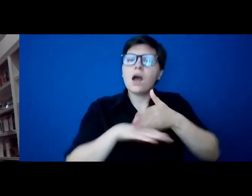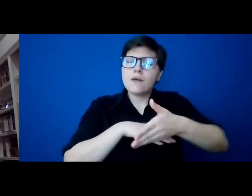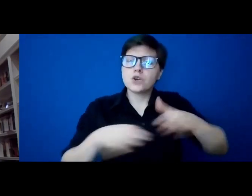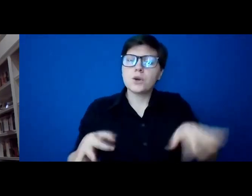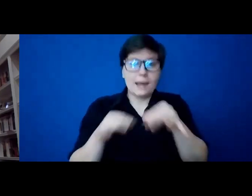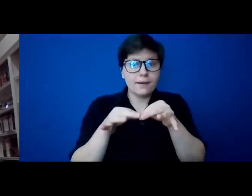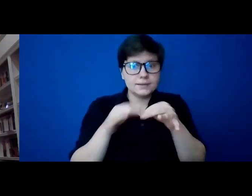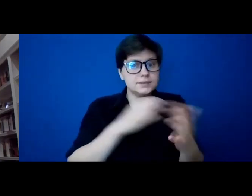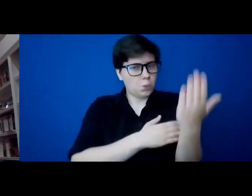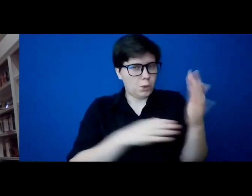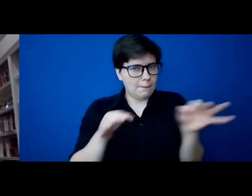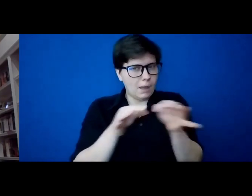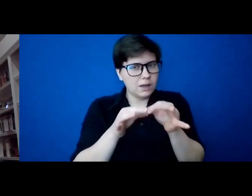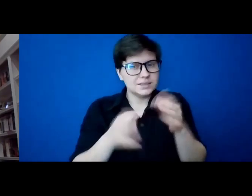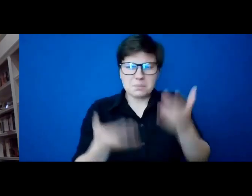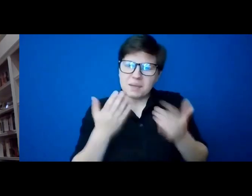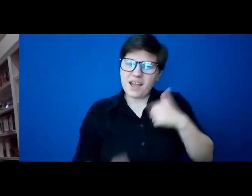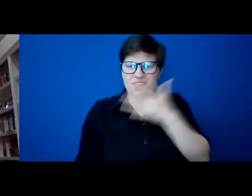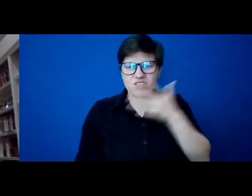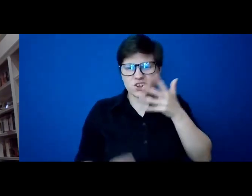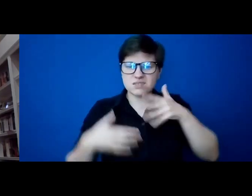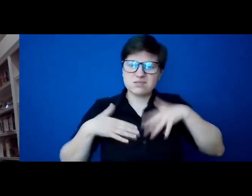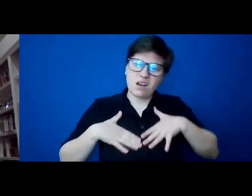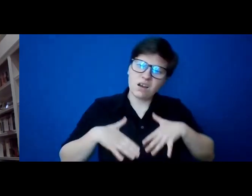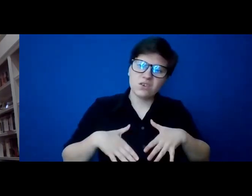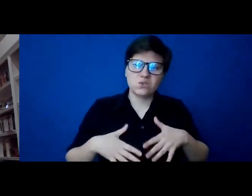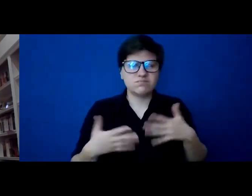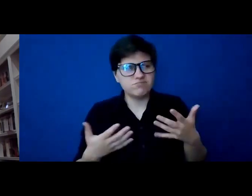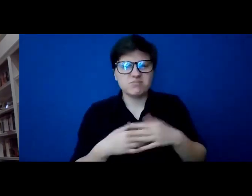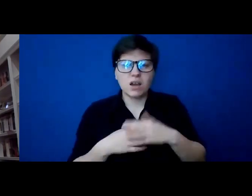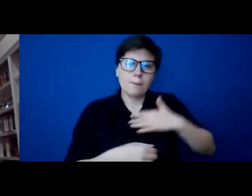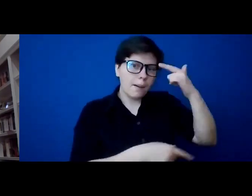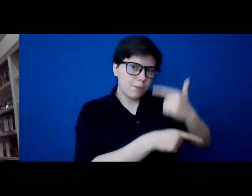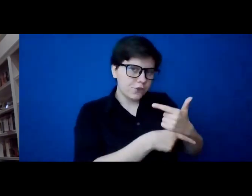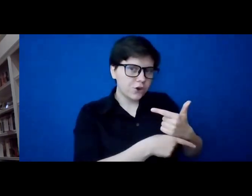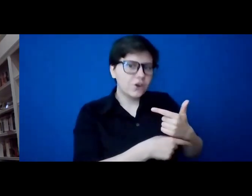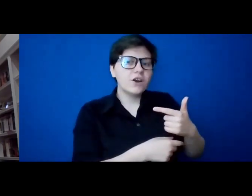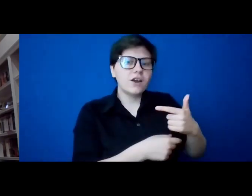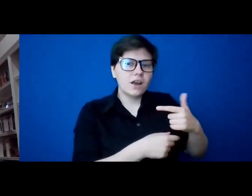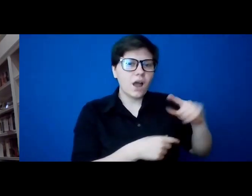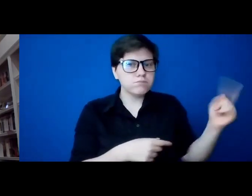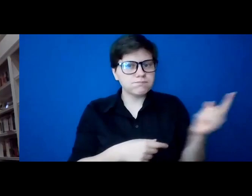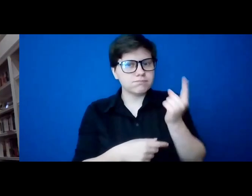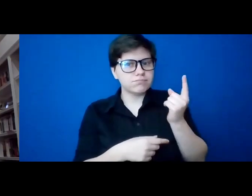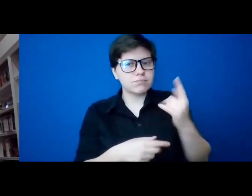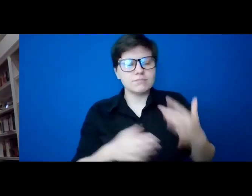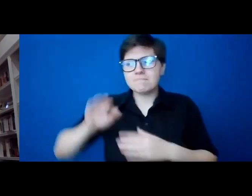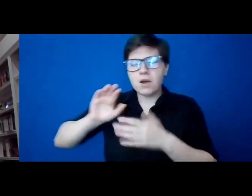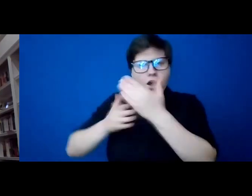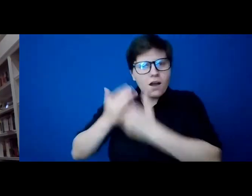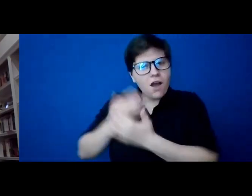have looked a little just discouraged or down. And my brother Georgie came, put his arm around me.